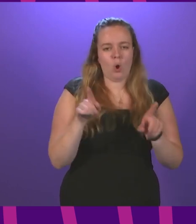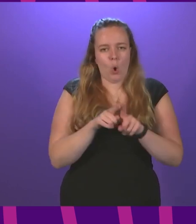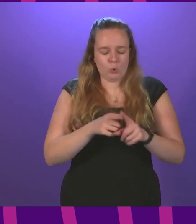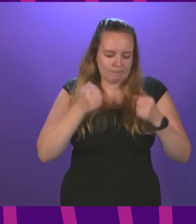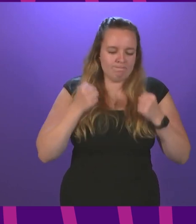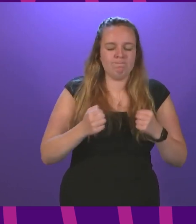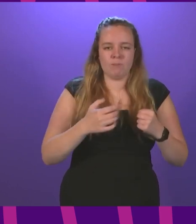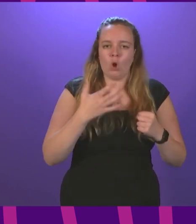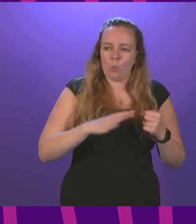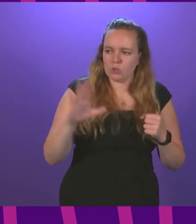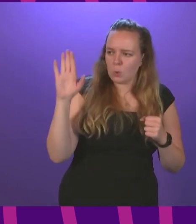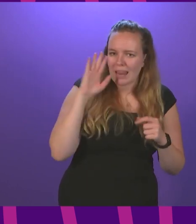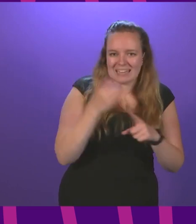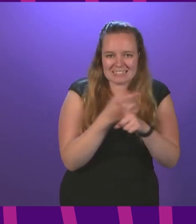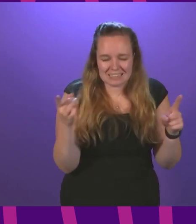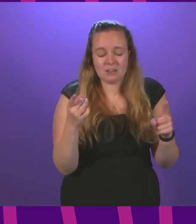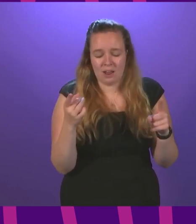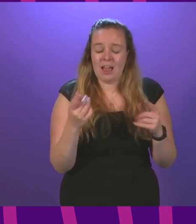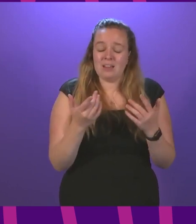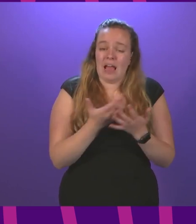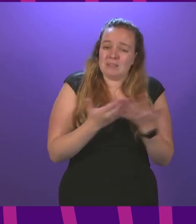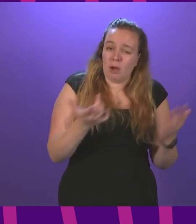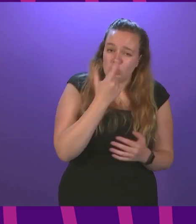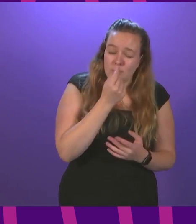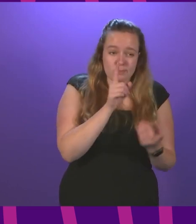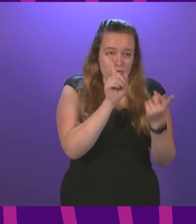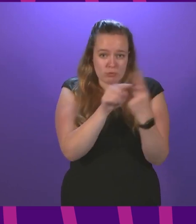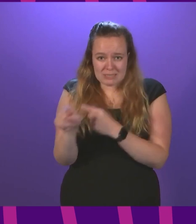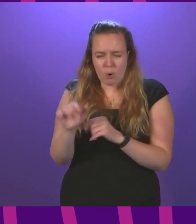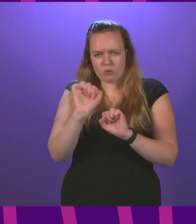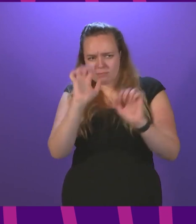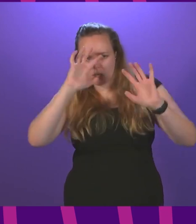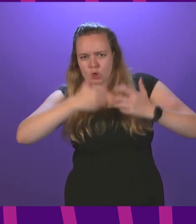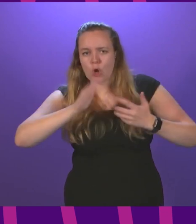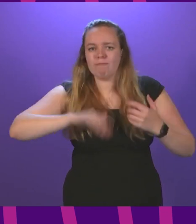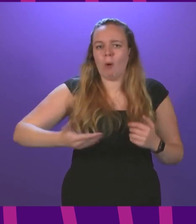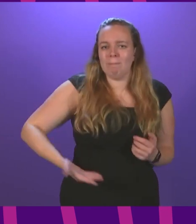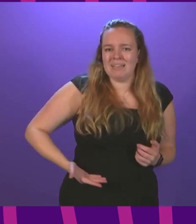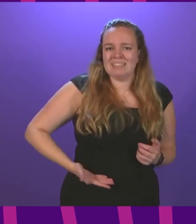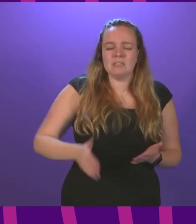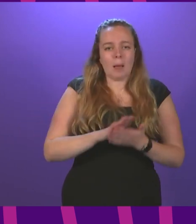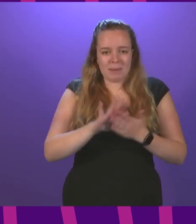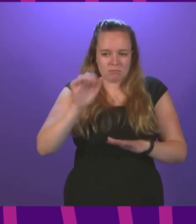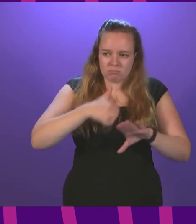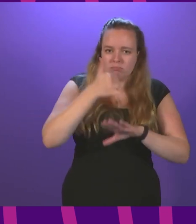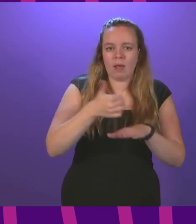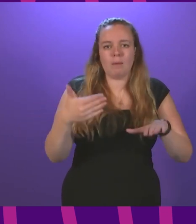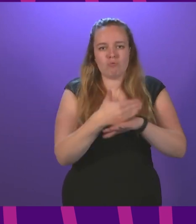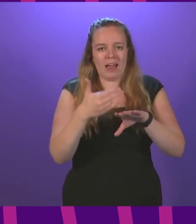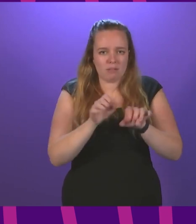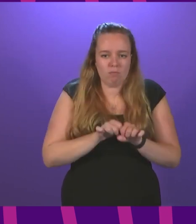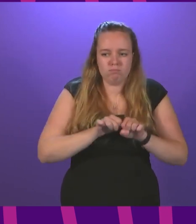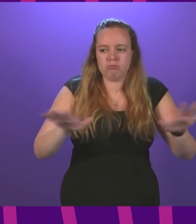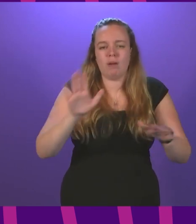to listen to and, as far as possible, respond to the reasonable concerns of business so that the introduction and practical implementation